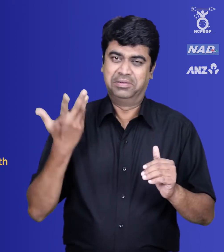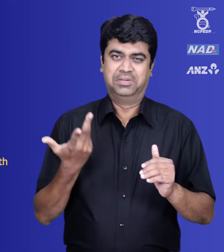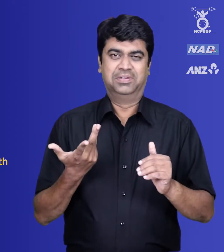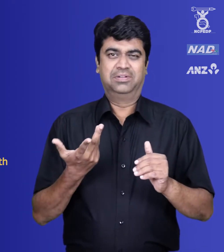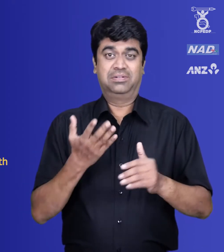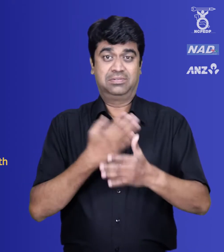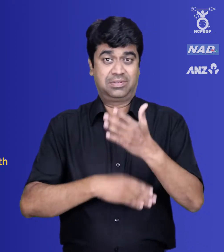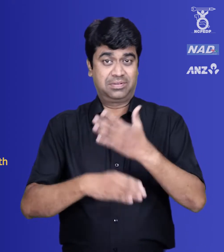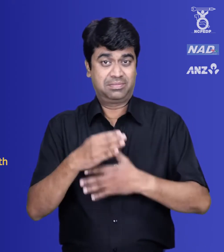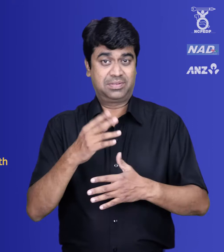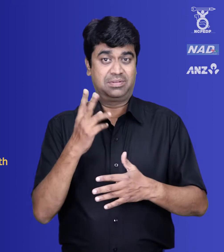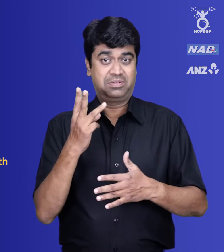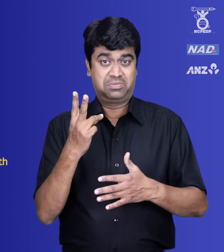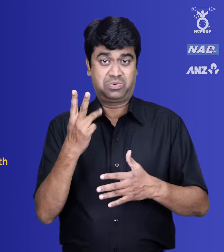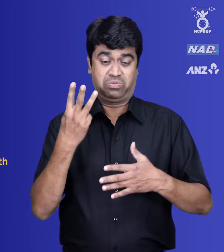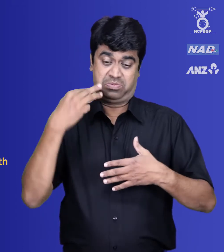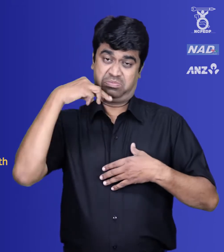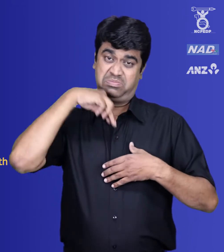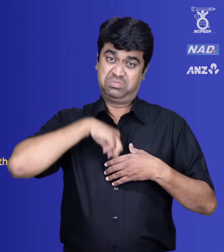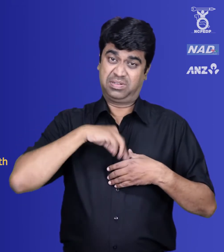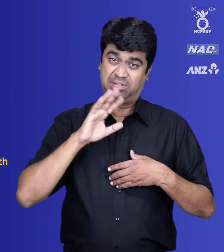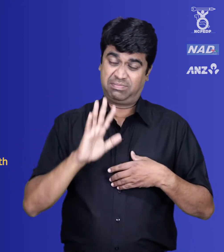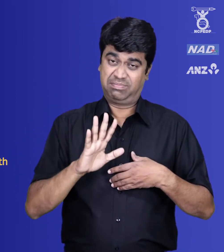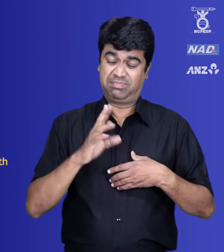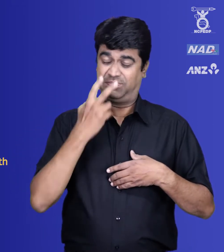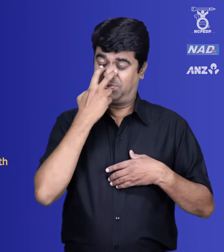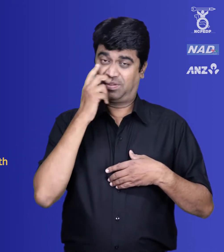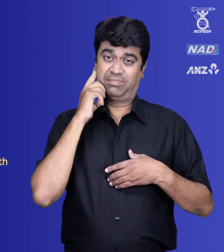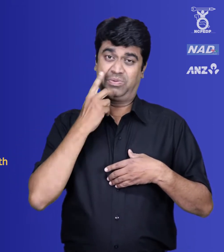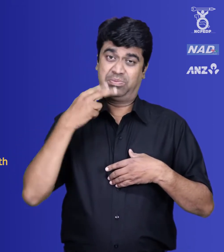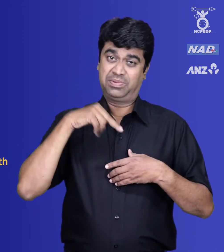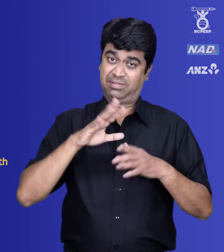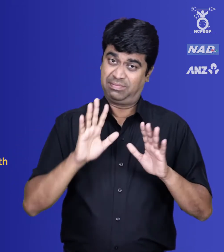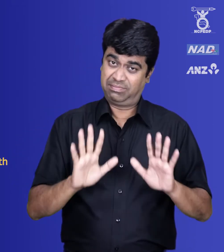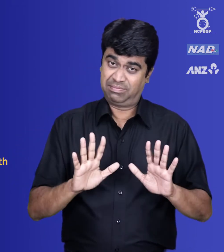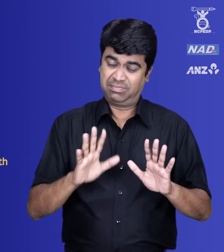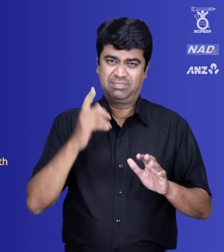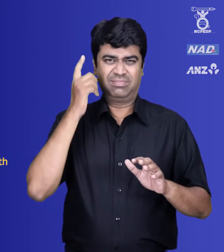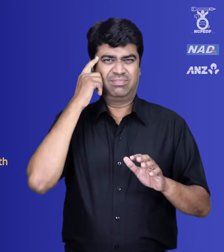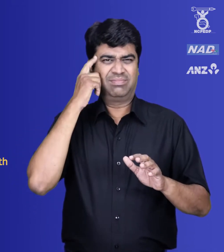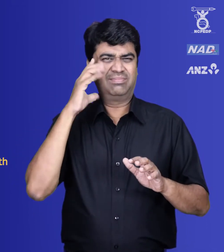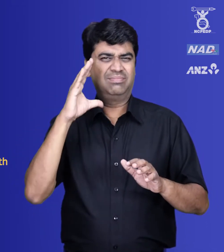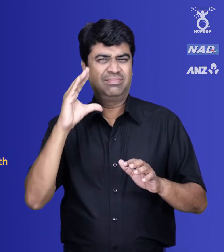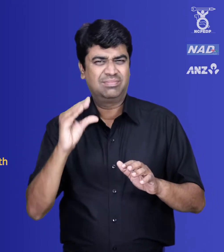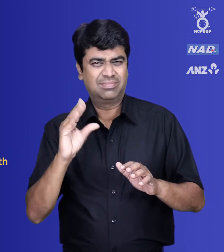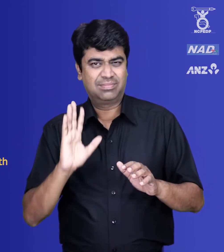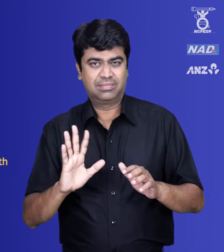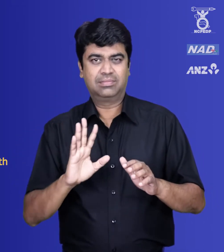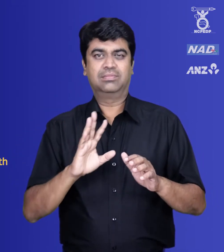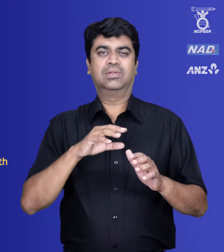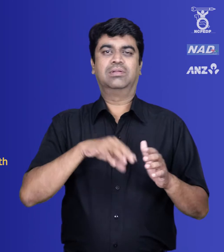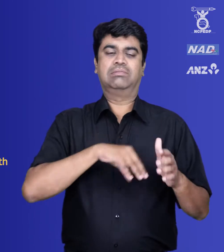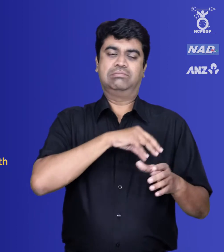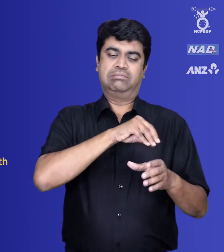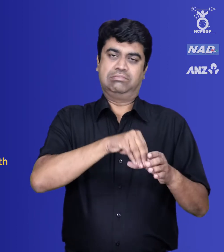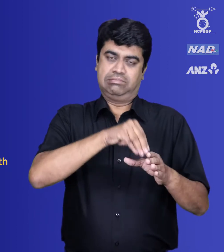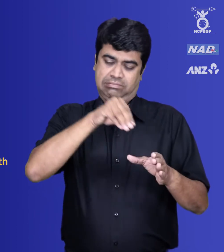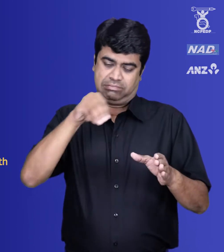with the market for those with developmental, intellectual, multiple disabilities